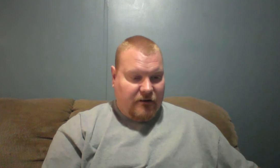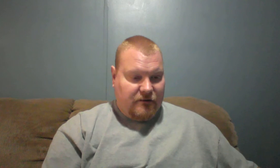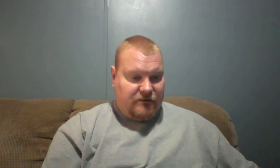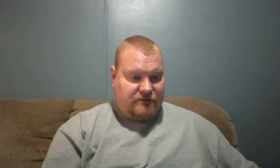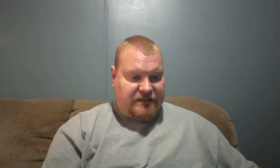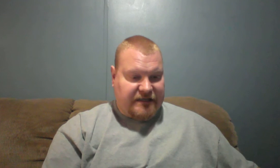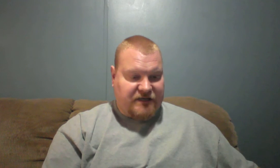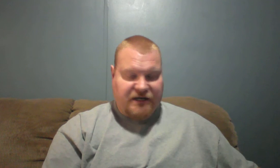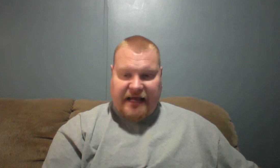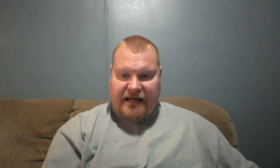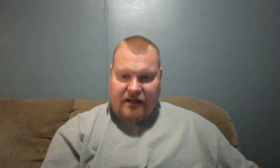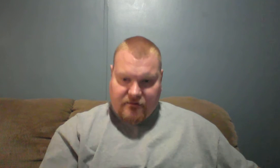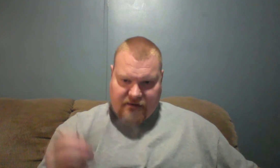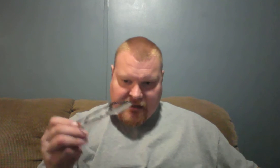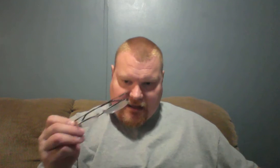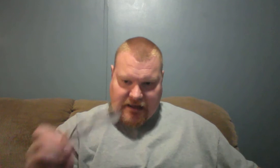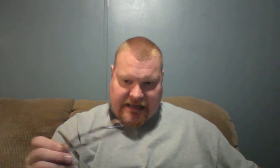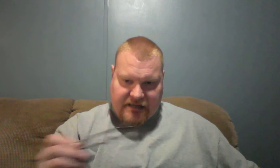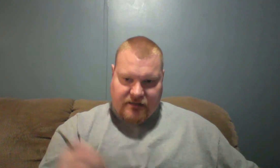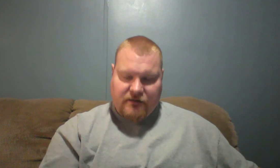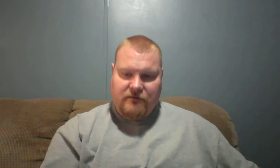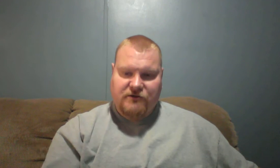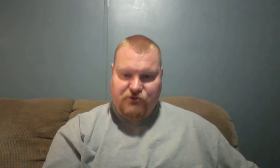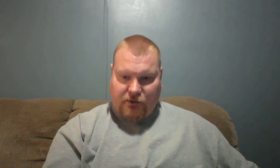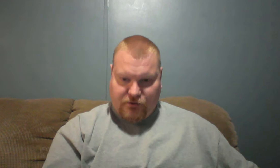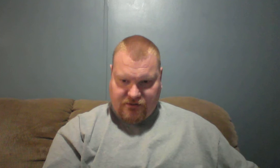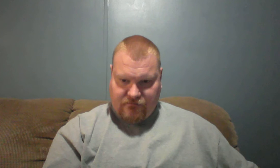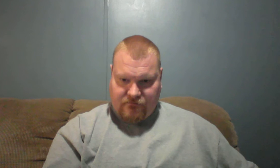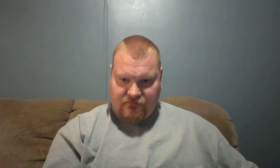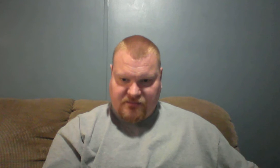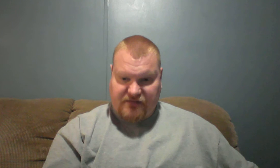said that she'd had eight strokes severe